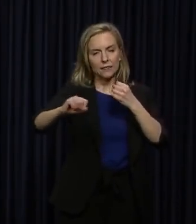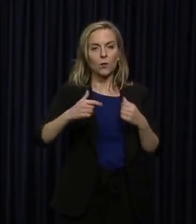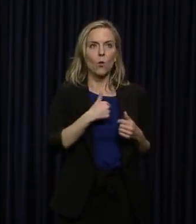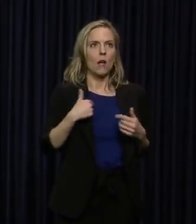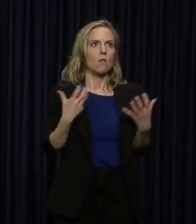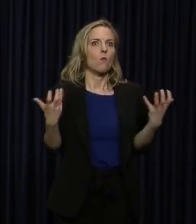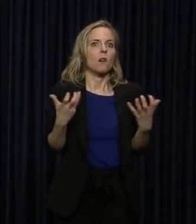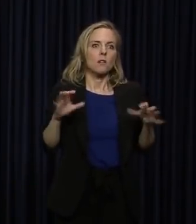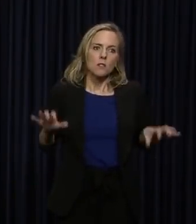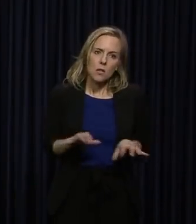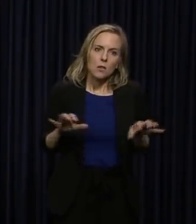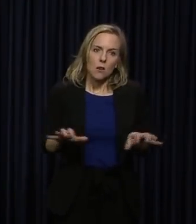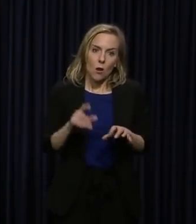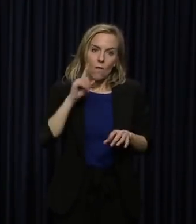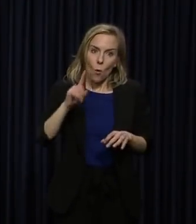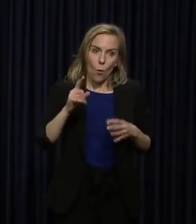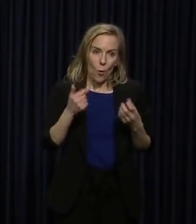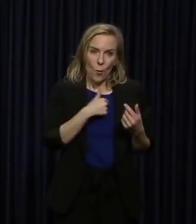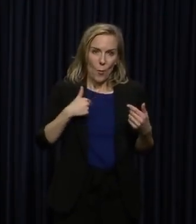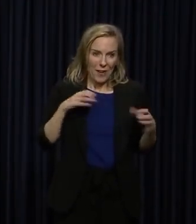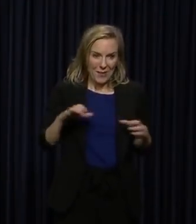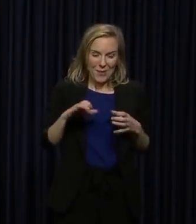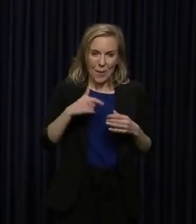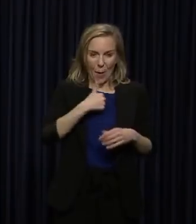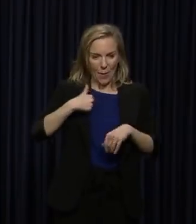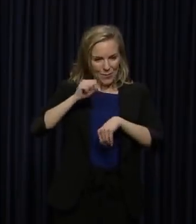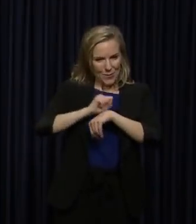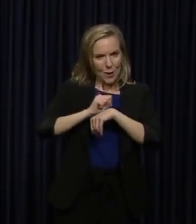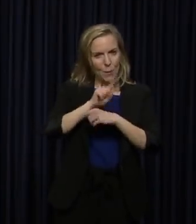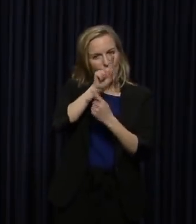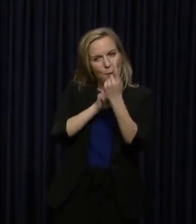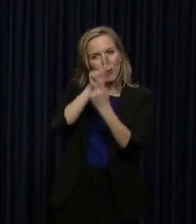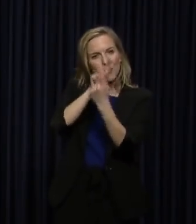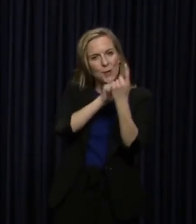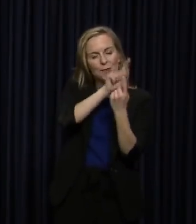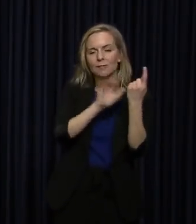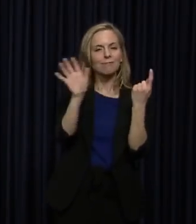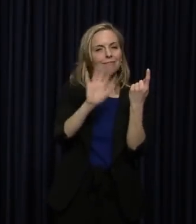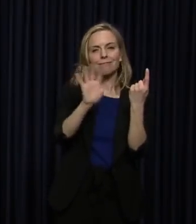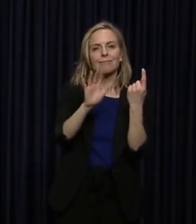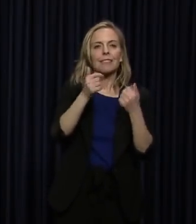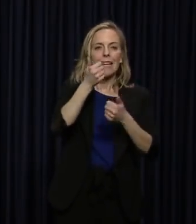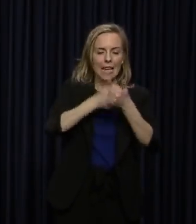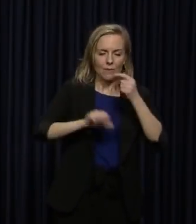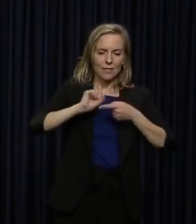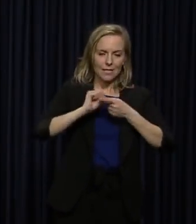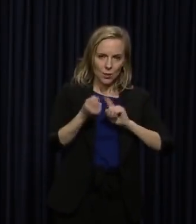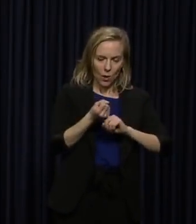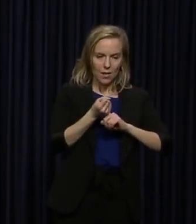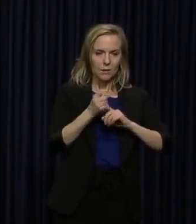that requires person-to-person right now. We're going to take each one as they come.